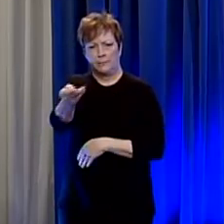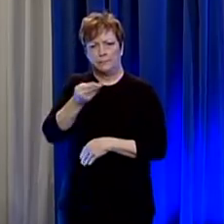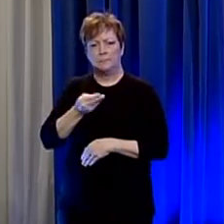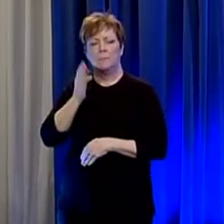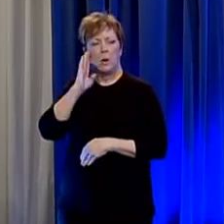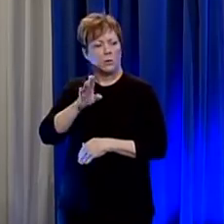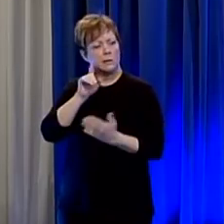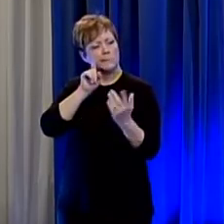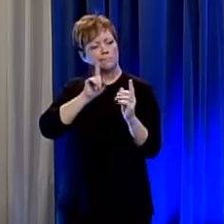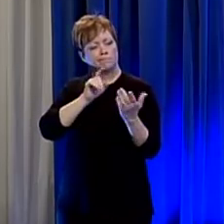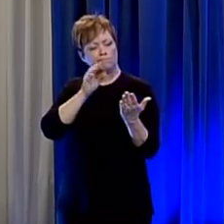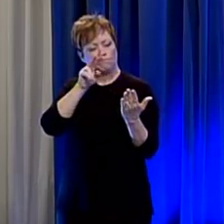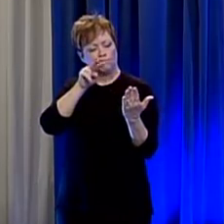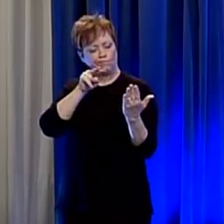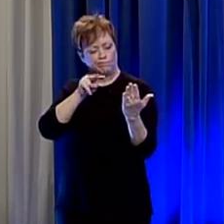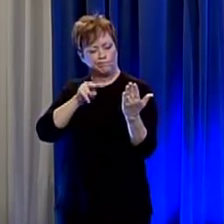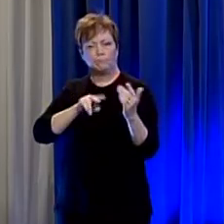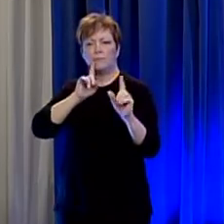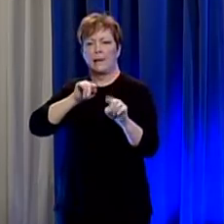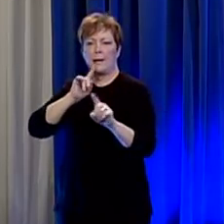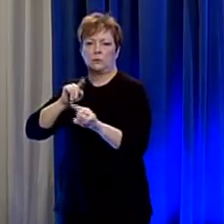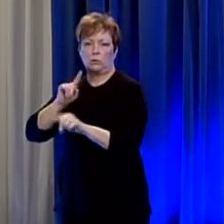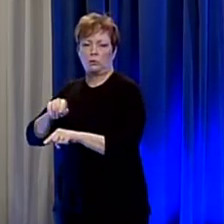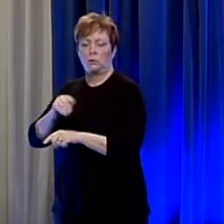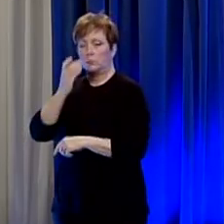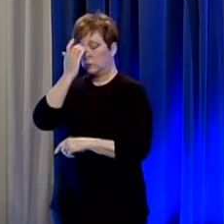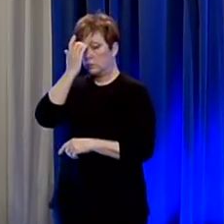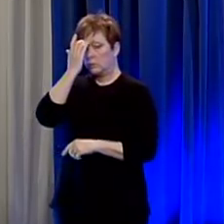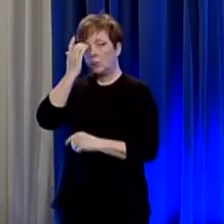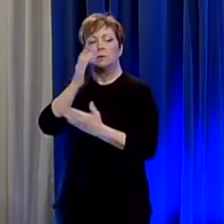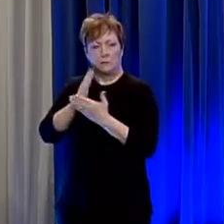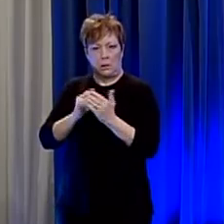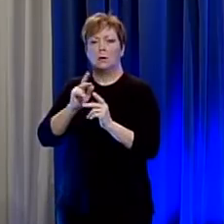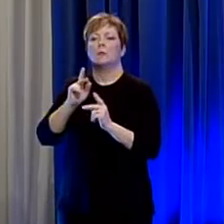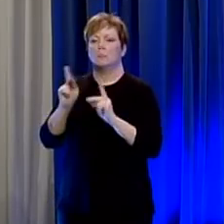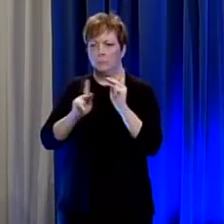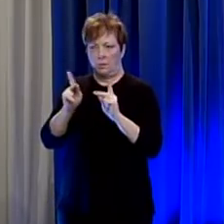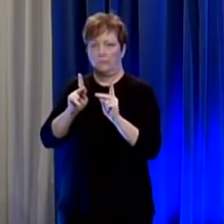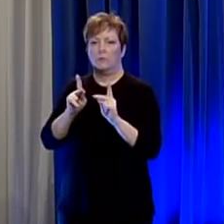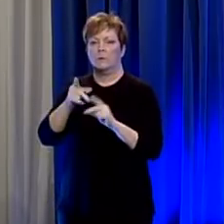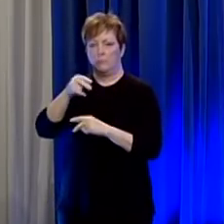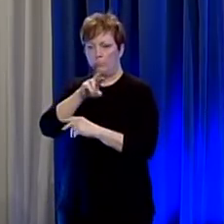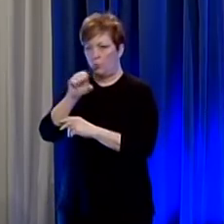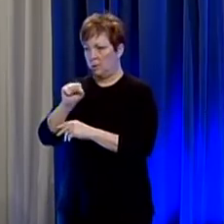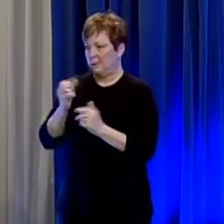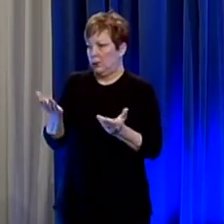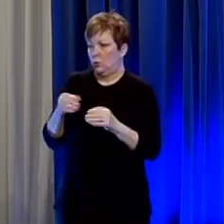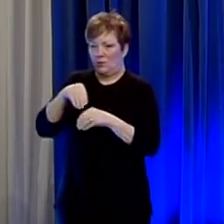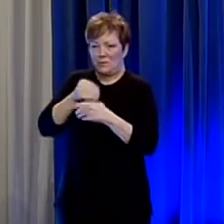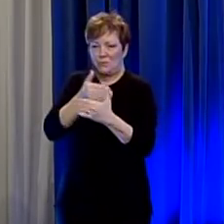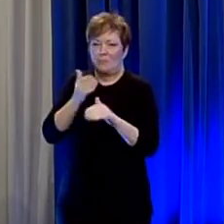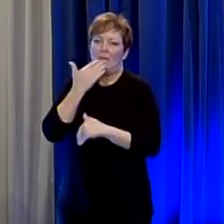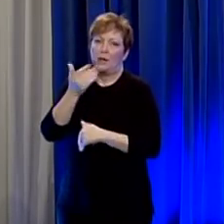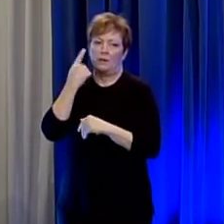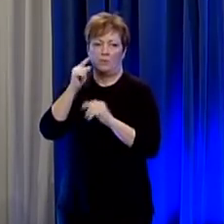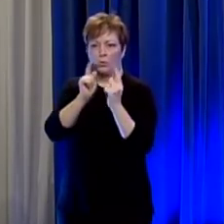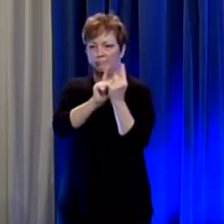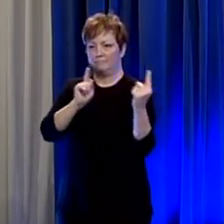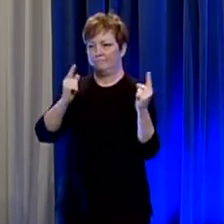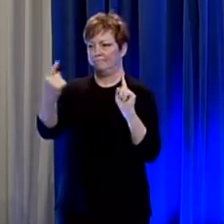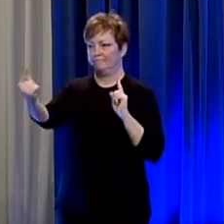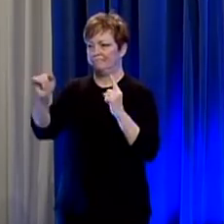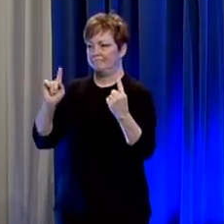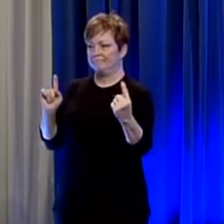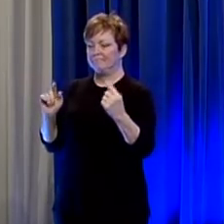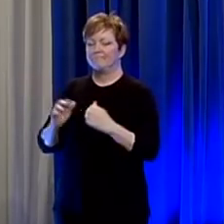down the list and answer a few of them we do have some of you here in the room today we appreciate your proper social distancing today and we'll be glad to take